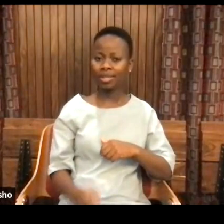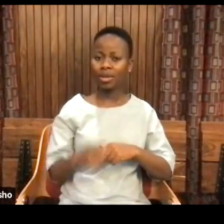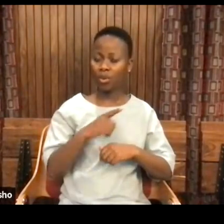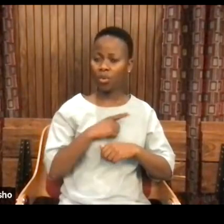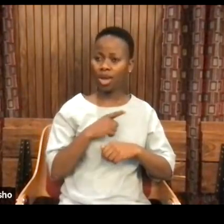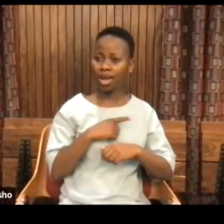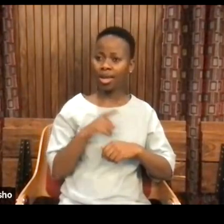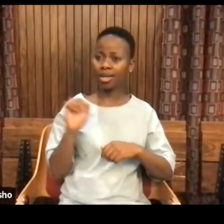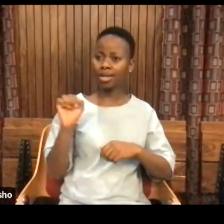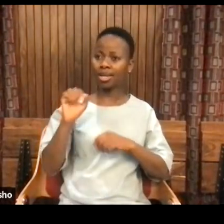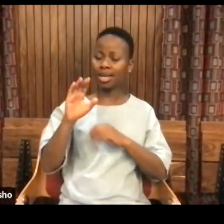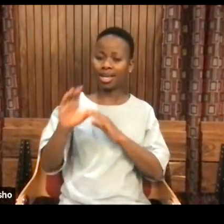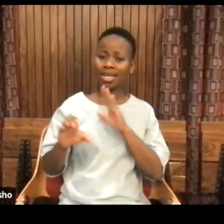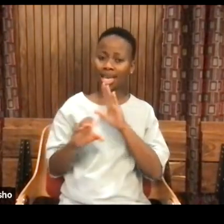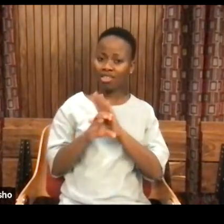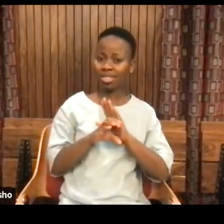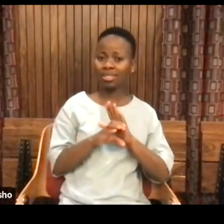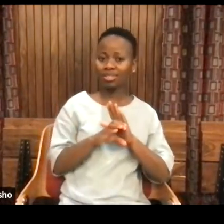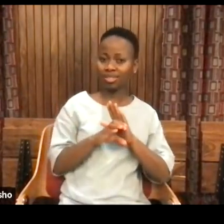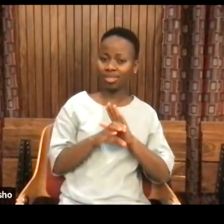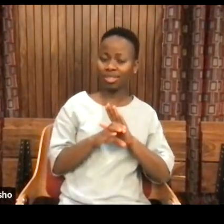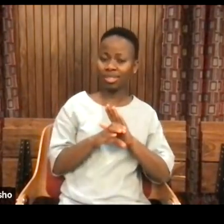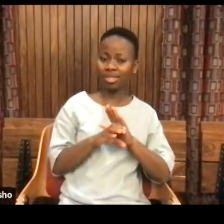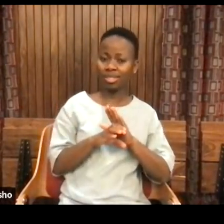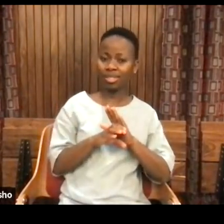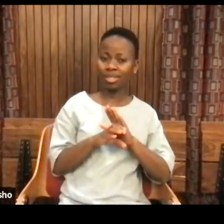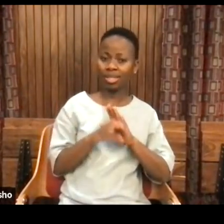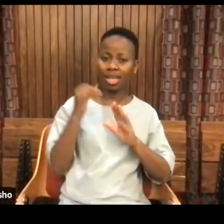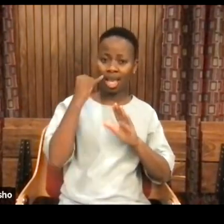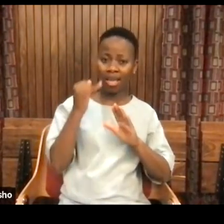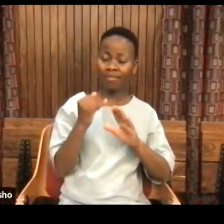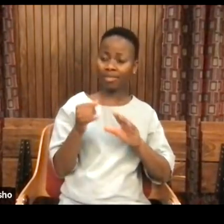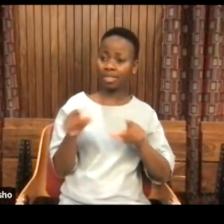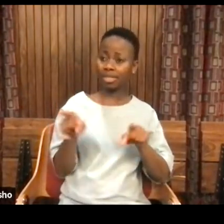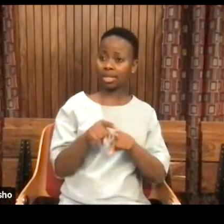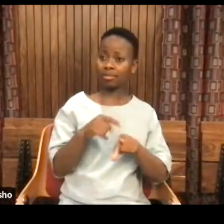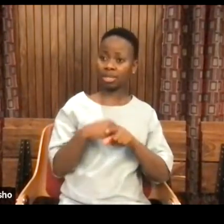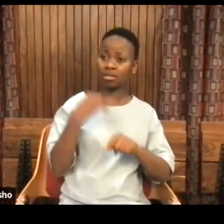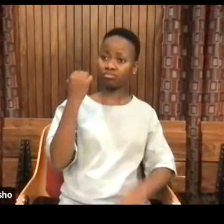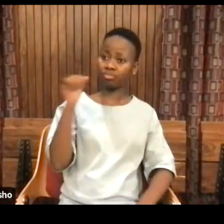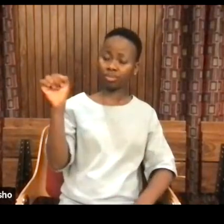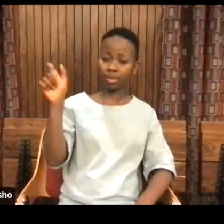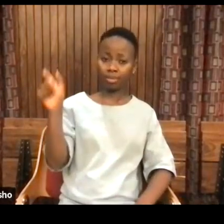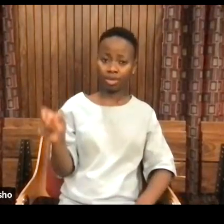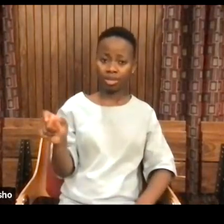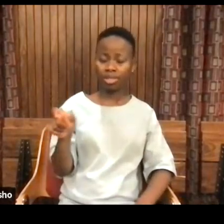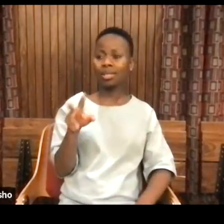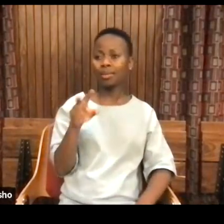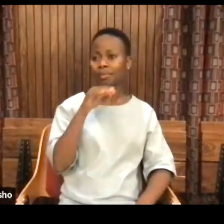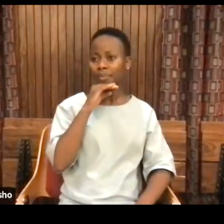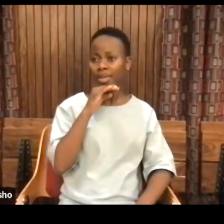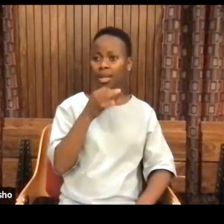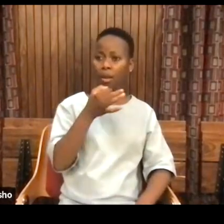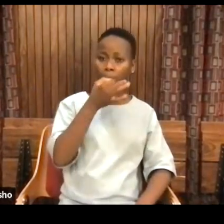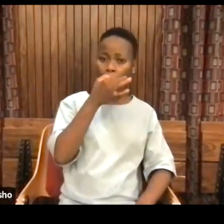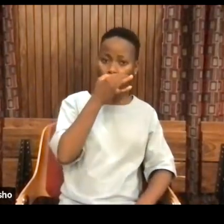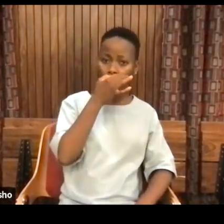character, if you immediately discard people through bullying and pressure,